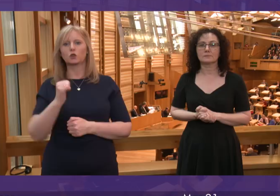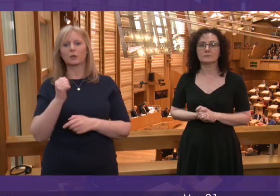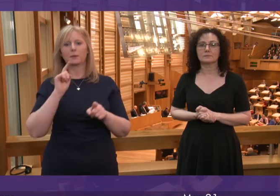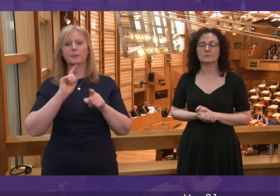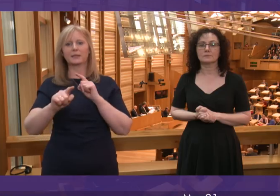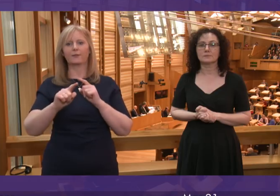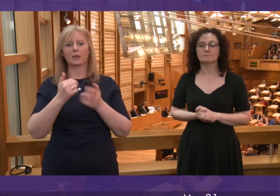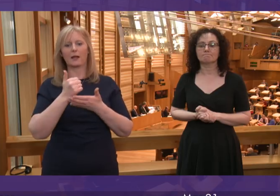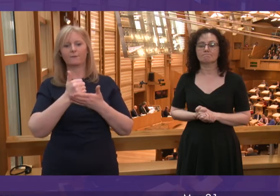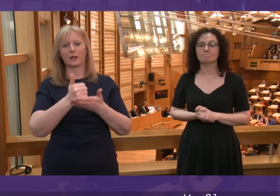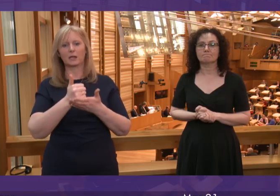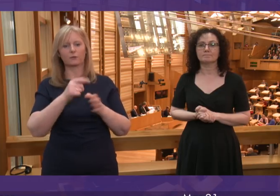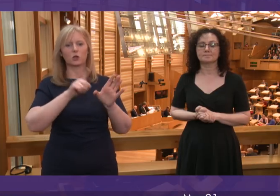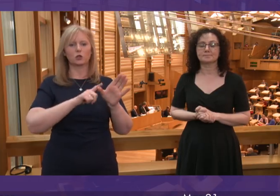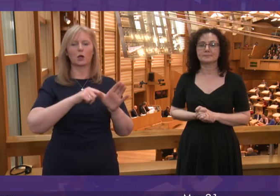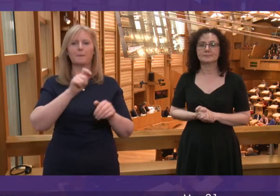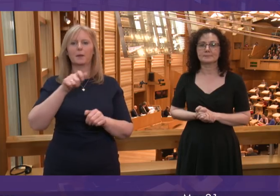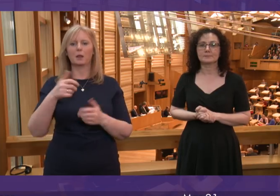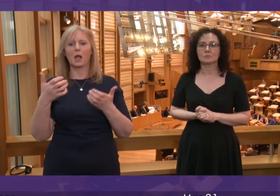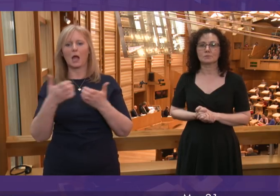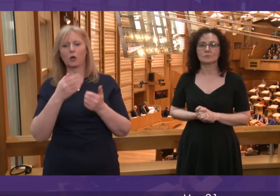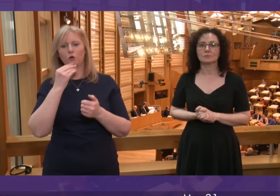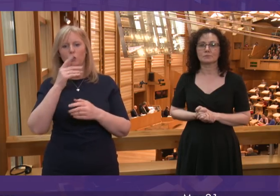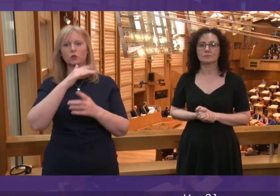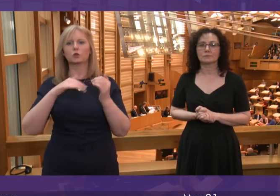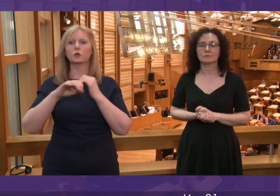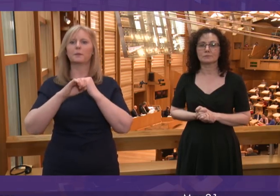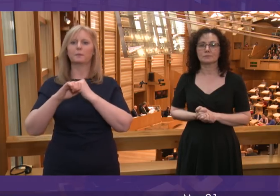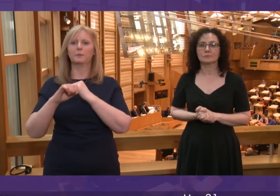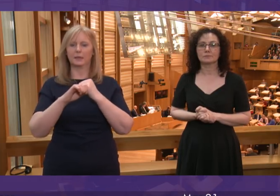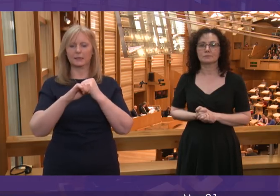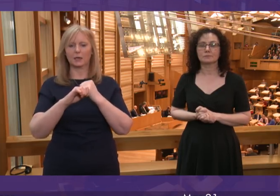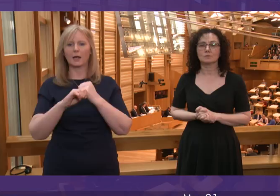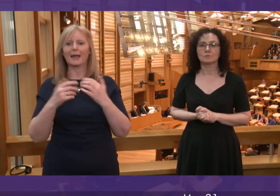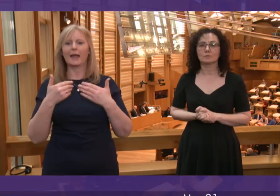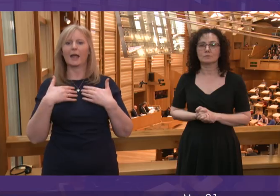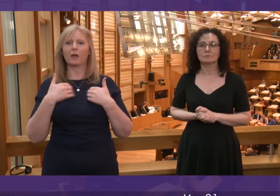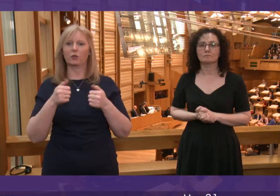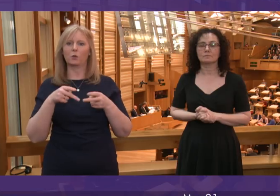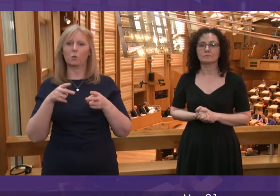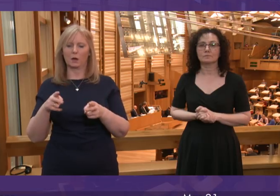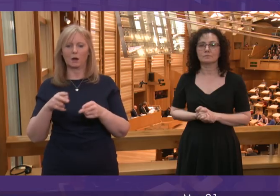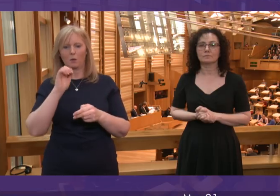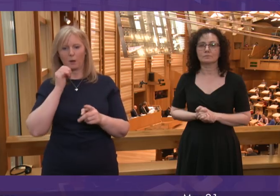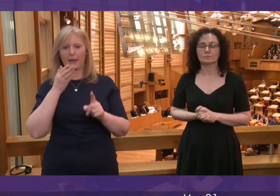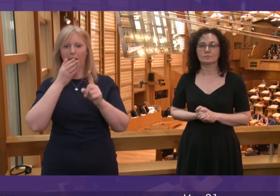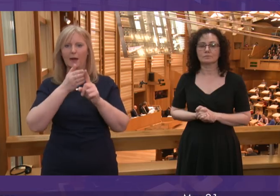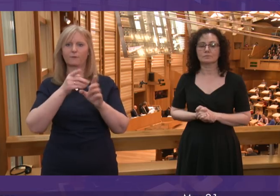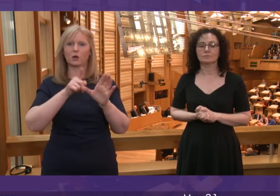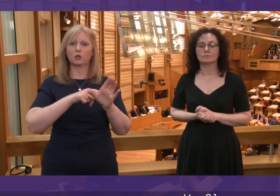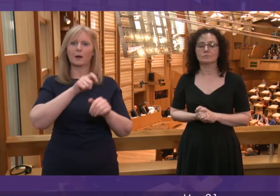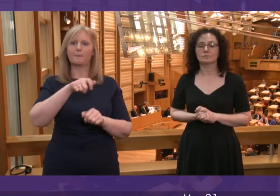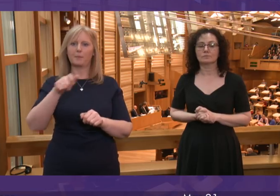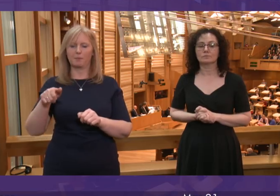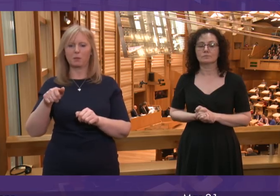how young people can use social media in a healthy way. And this will be co-produced by young people, for young people, and will be informed by the